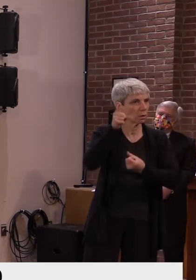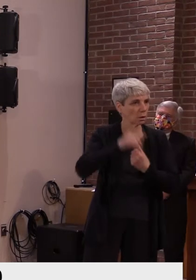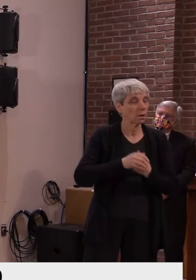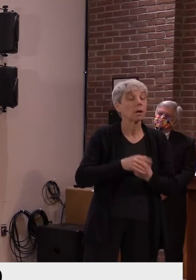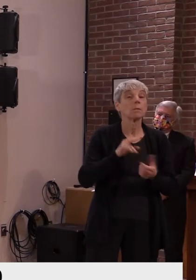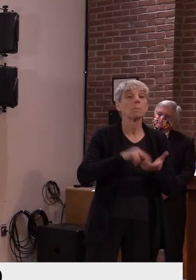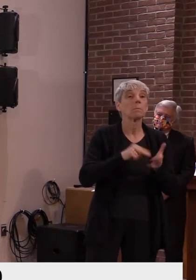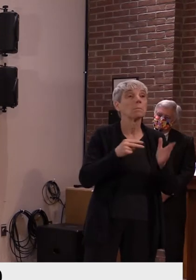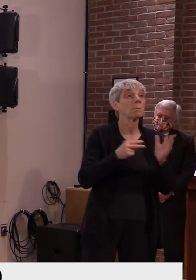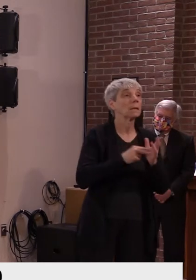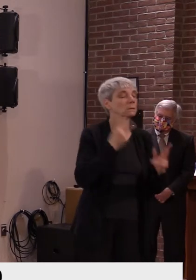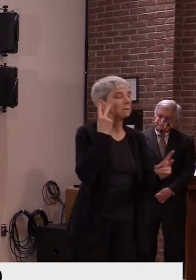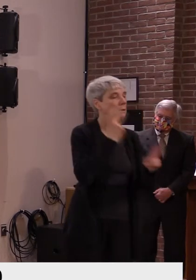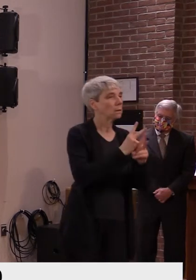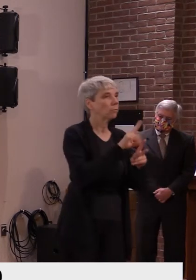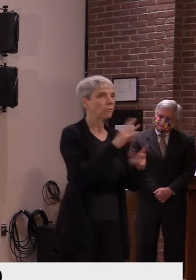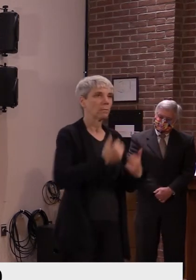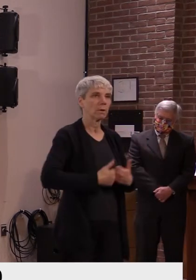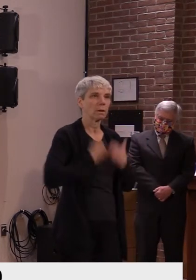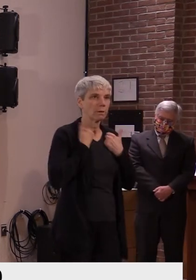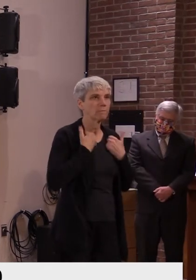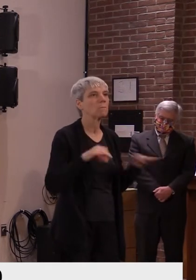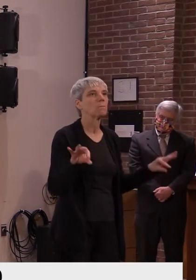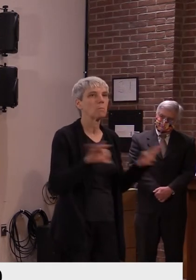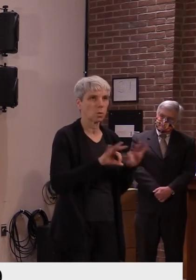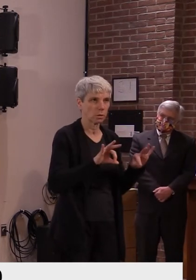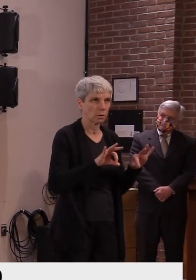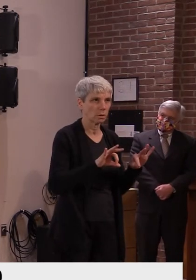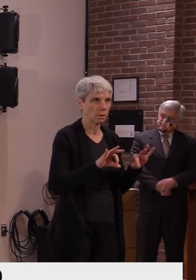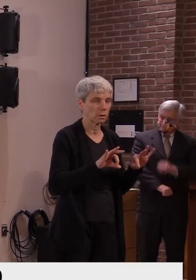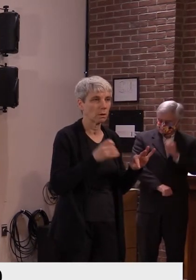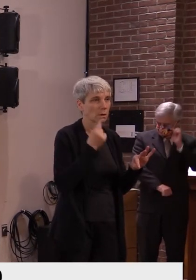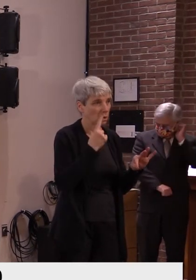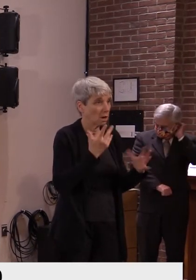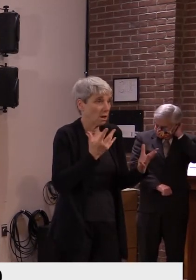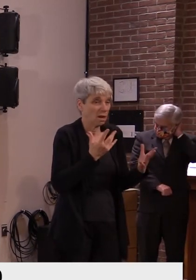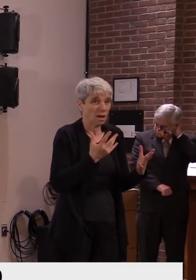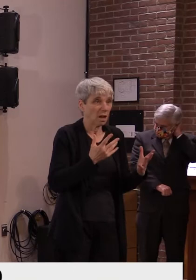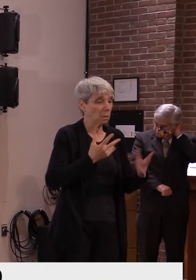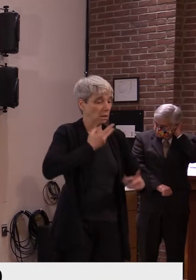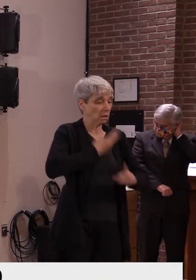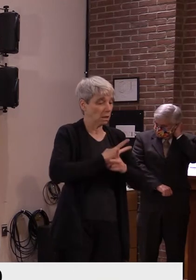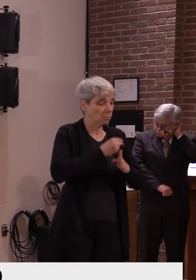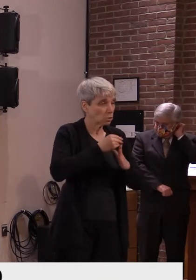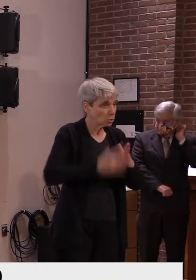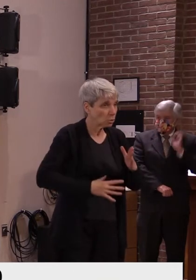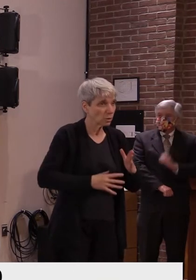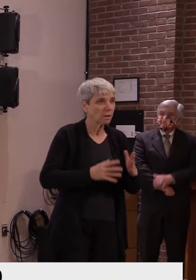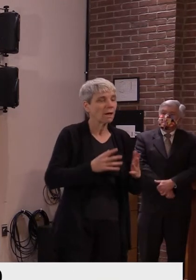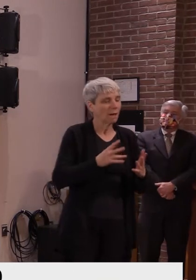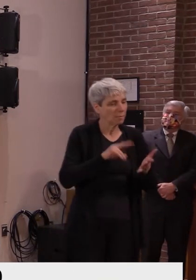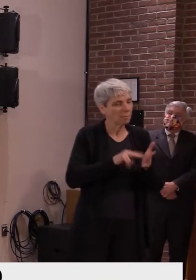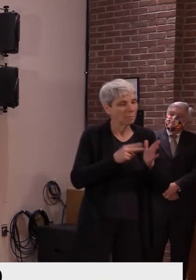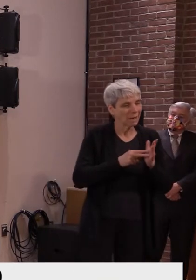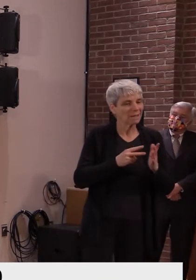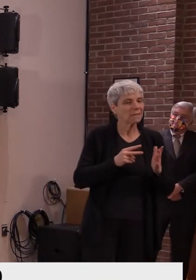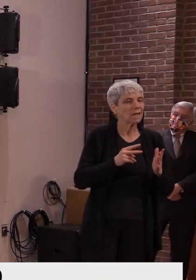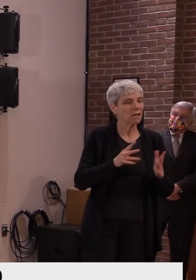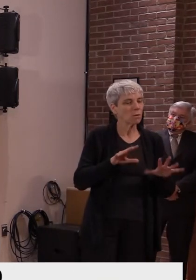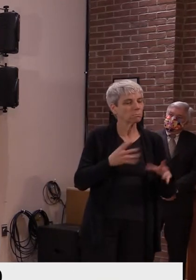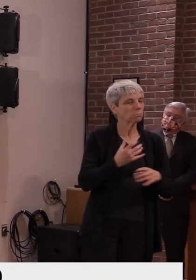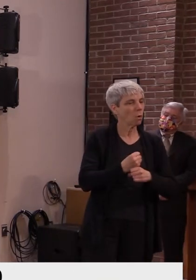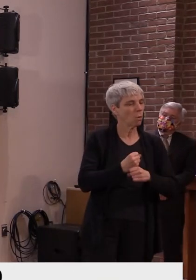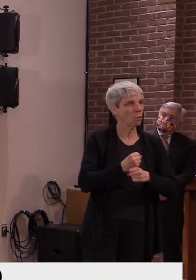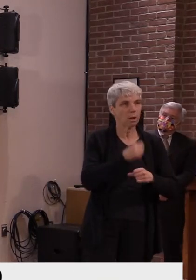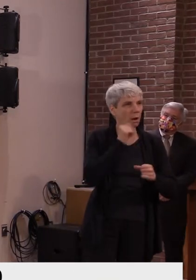the university, uh, in the future. It's almost like, uh, investing in the university now so that, uh, when we come out of this pandemic,